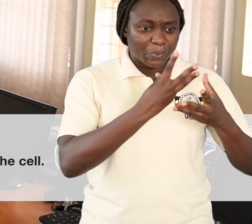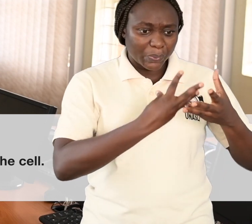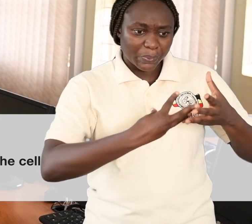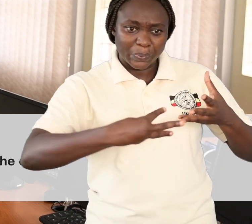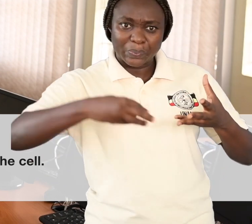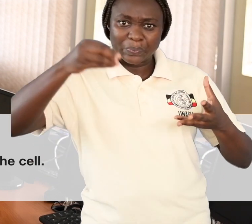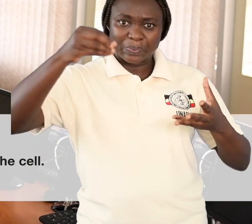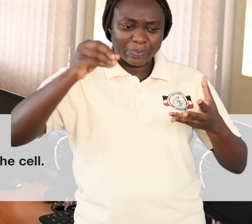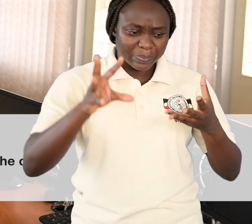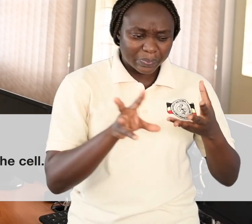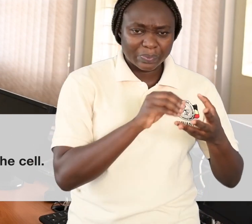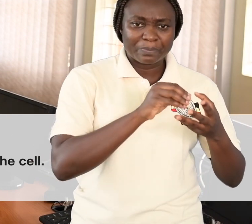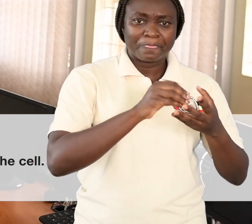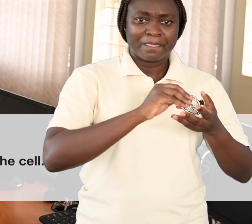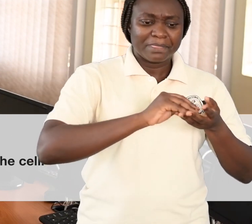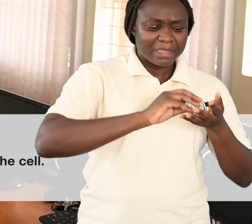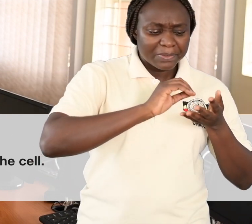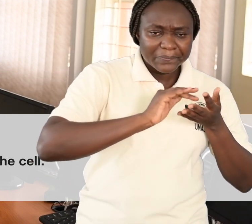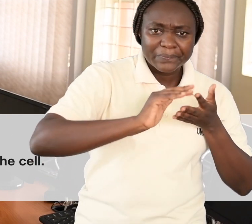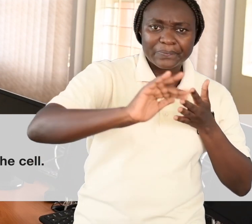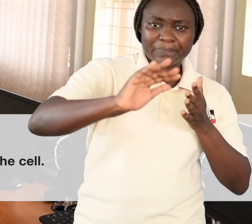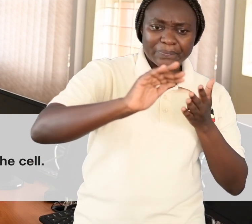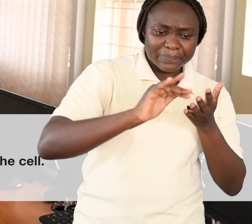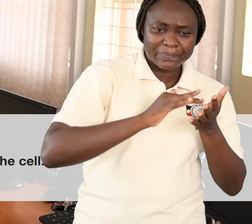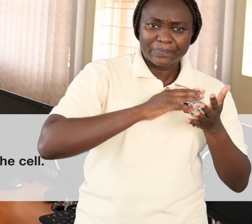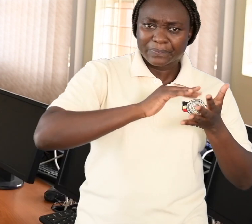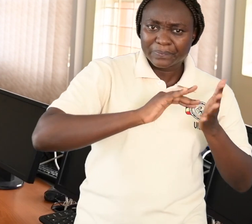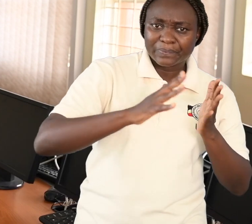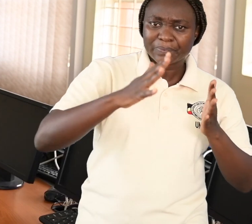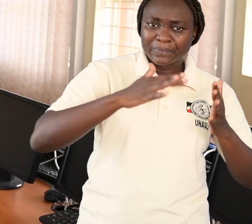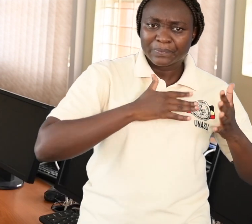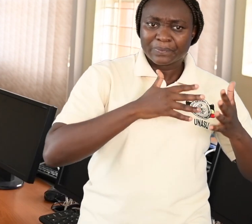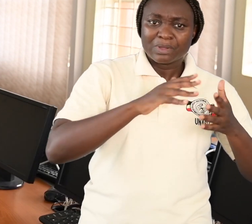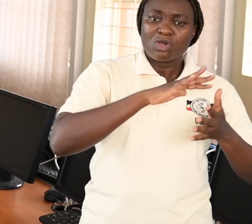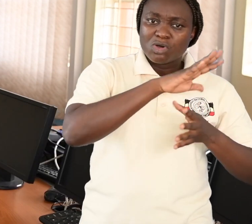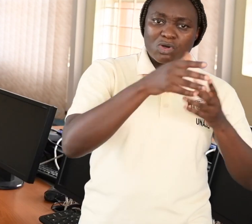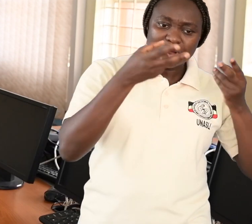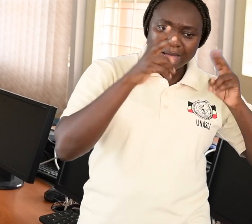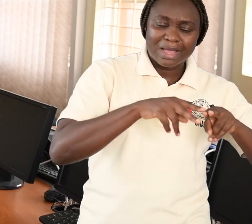respiration take place within the cell.